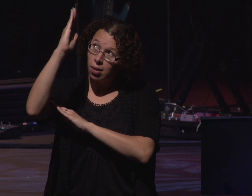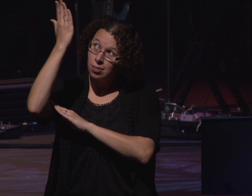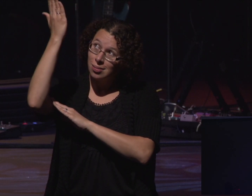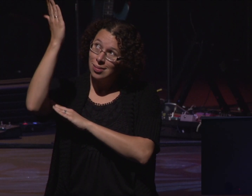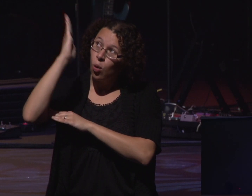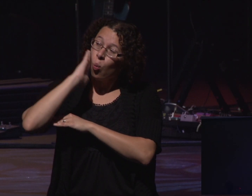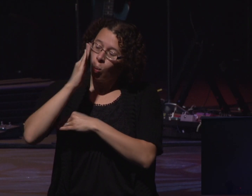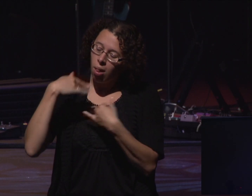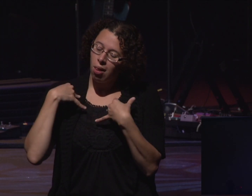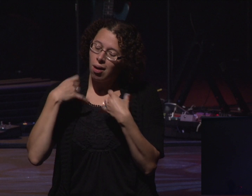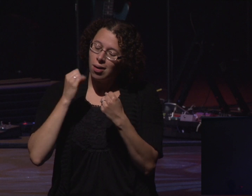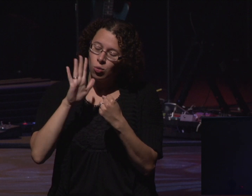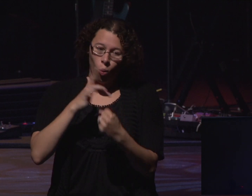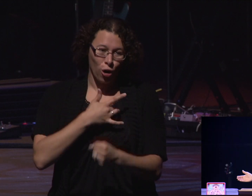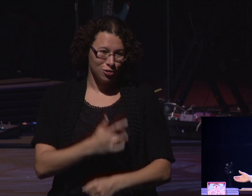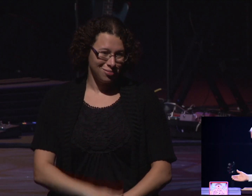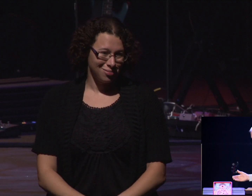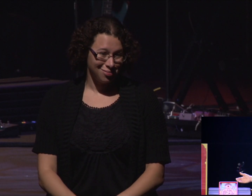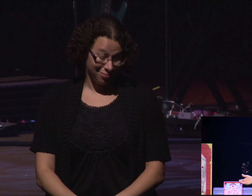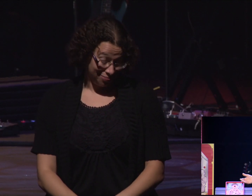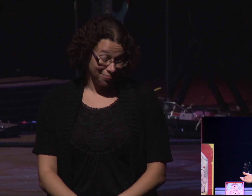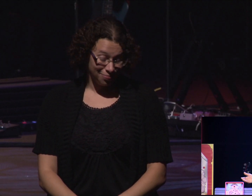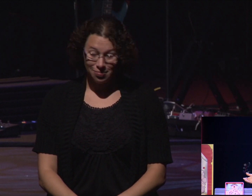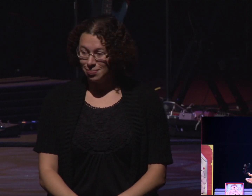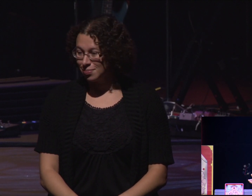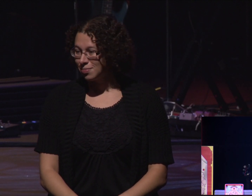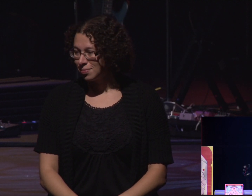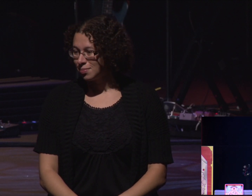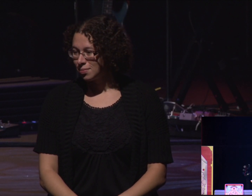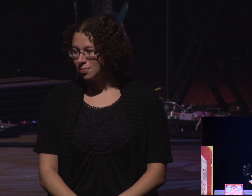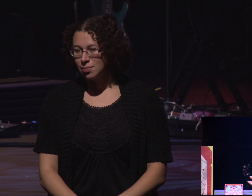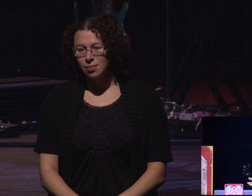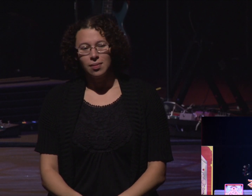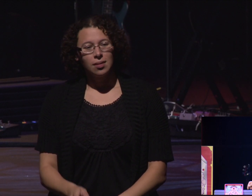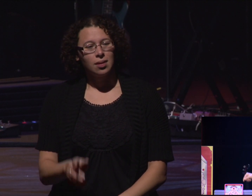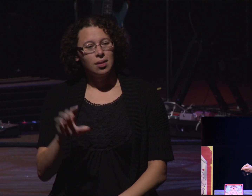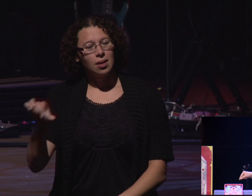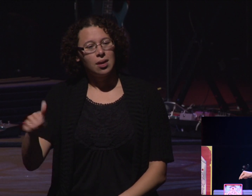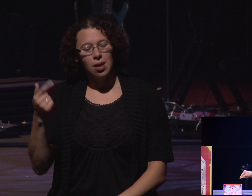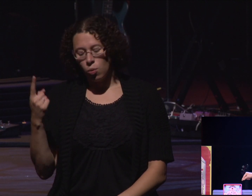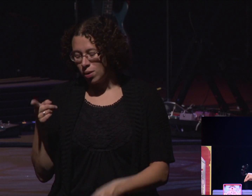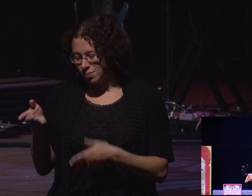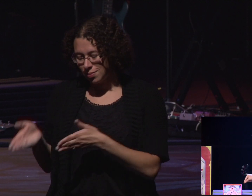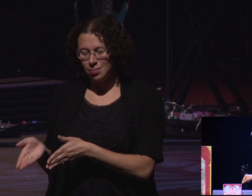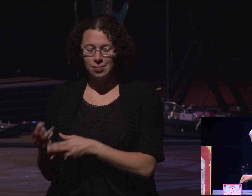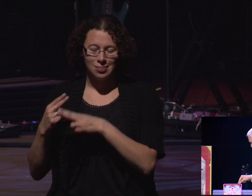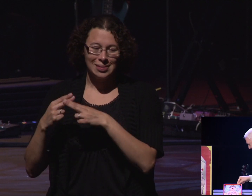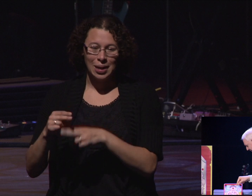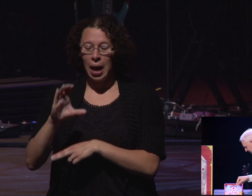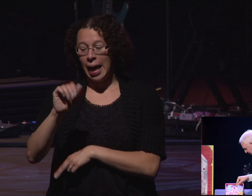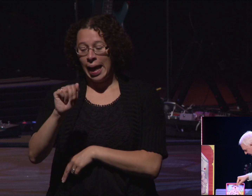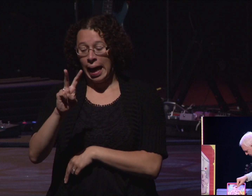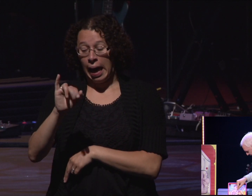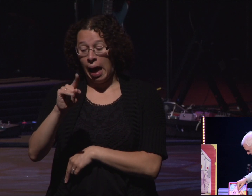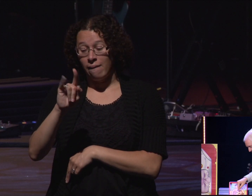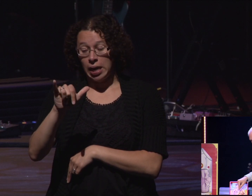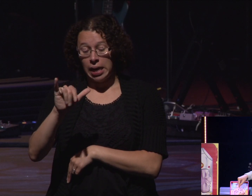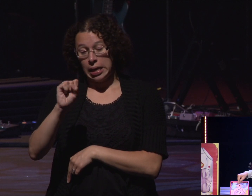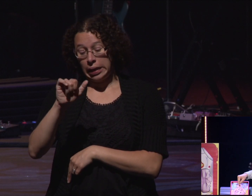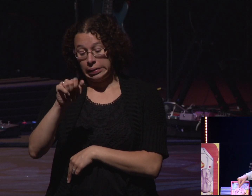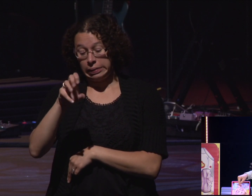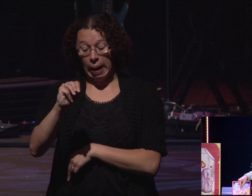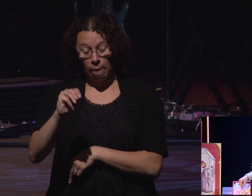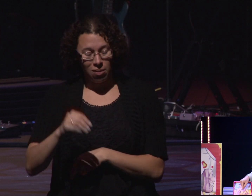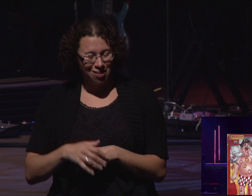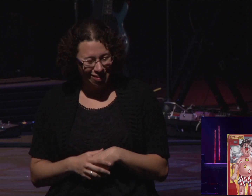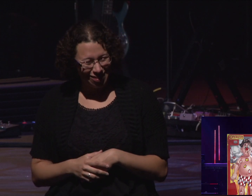heart. Well, another one, I started to say Yosemite Sam. This is Cavity Sam over here. Cavity Sam, he's got butterflies in your